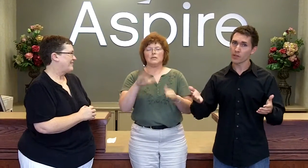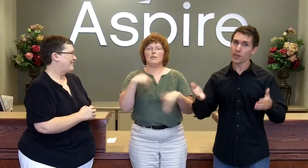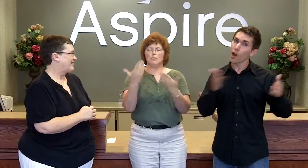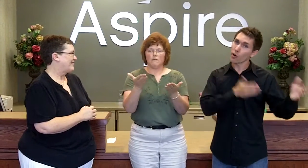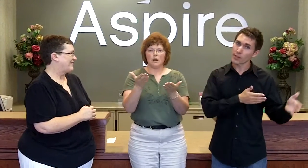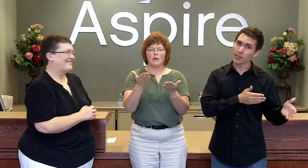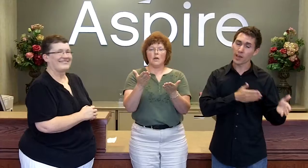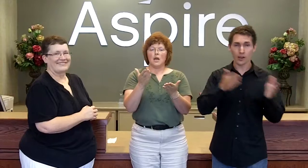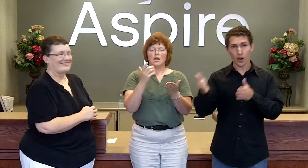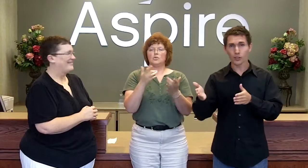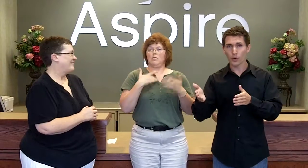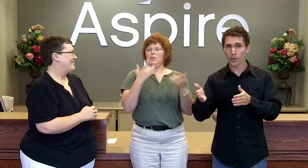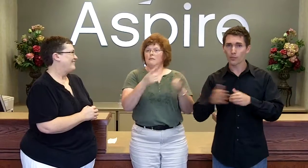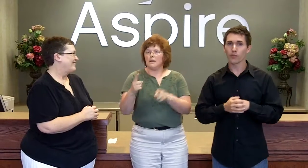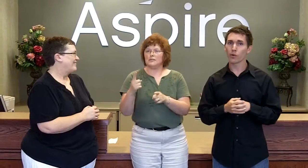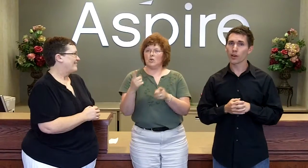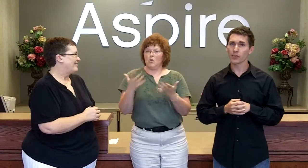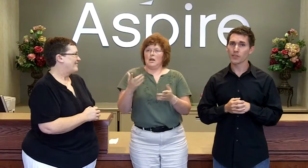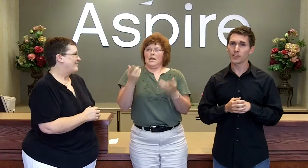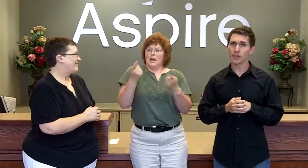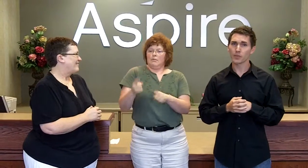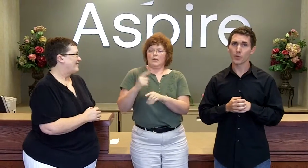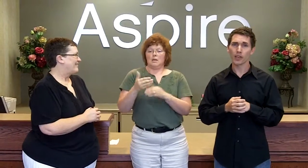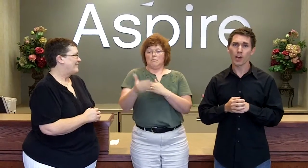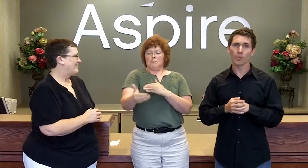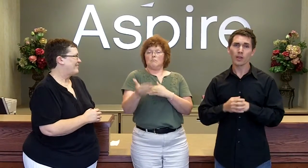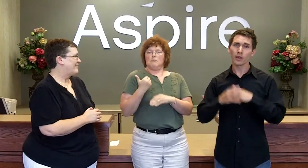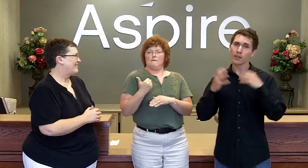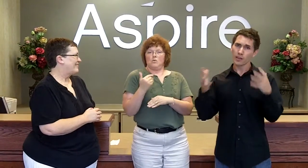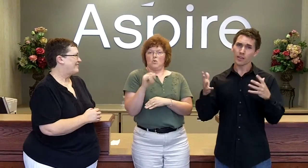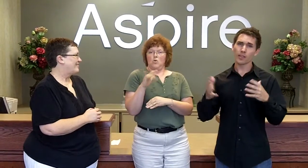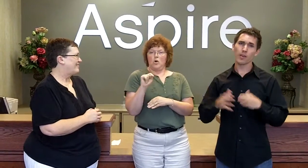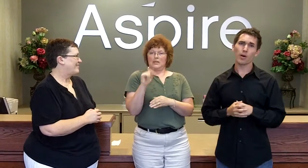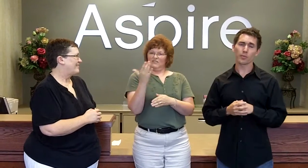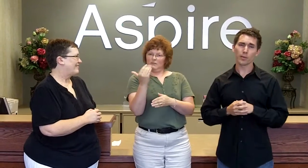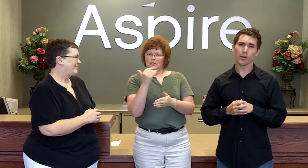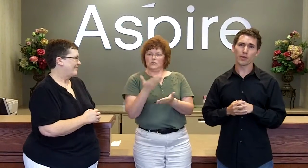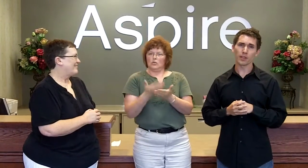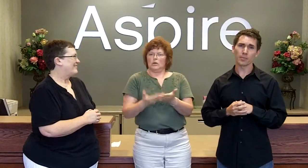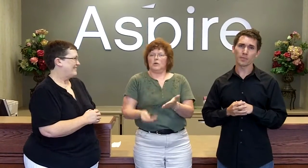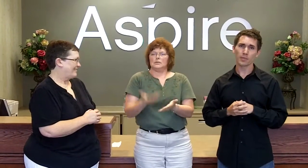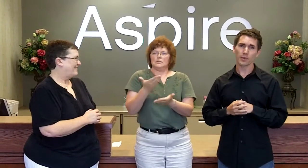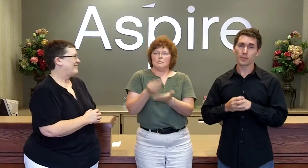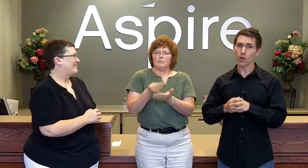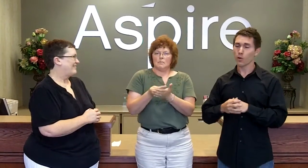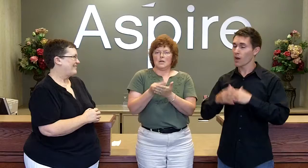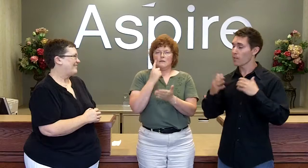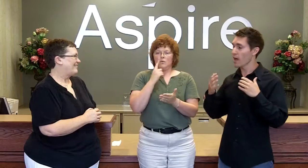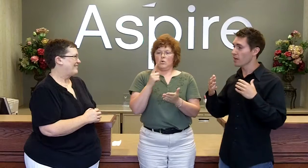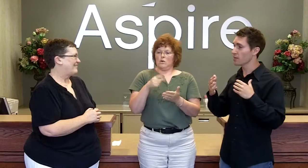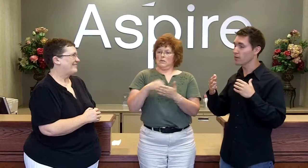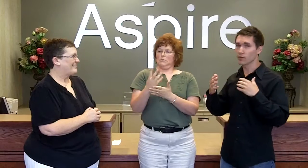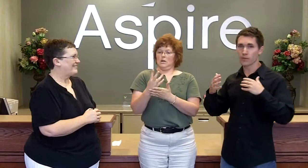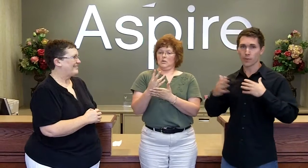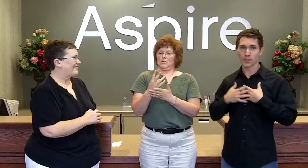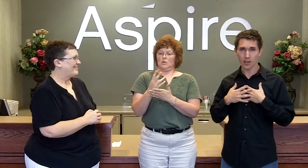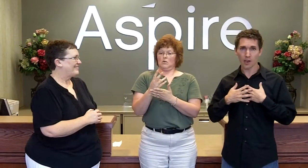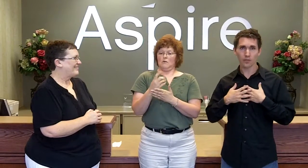we've already done and are doing before August 15th so we can help them help the community. So, on behalf of myself